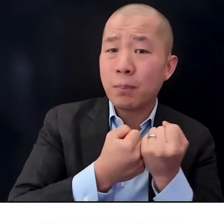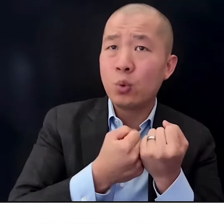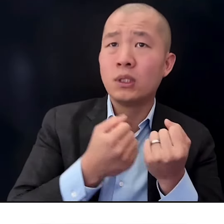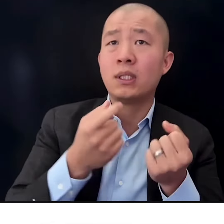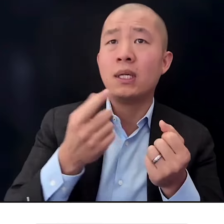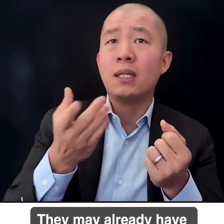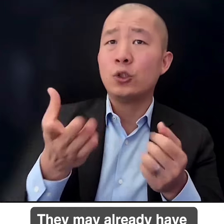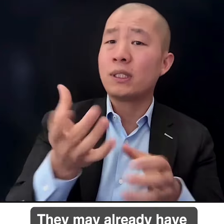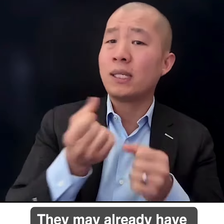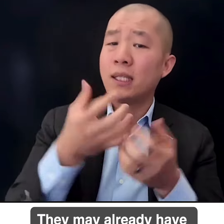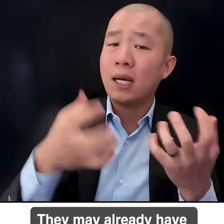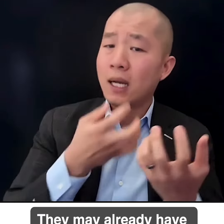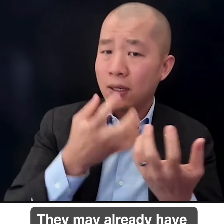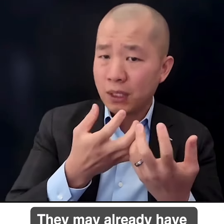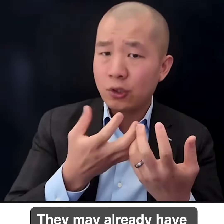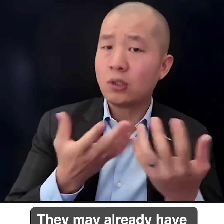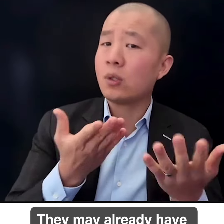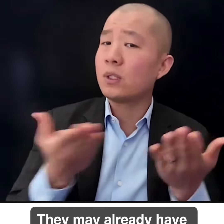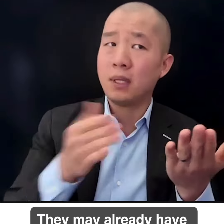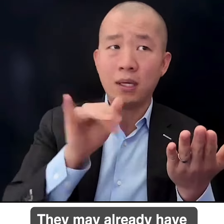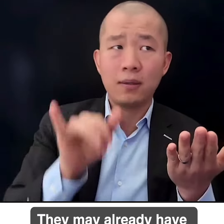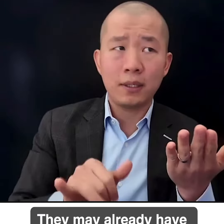place. They may already have support and accommodations.